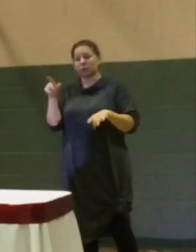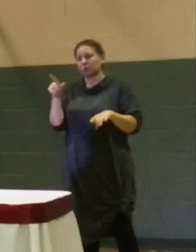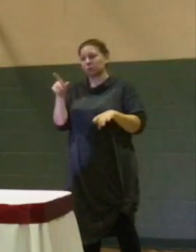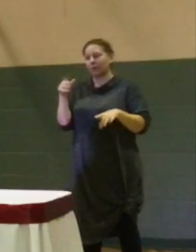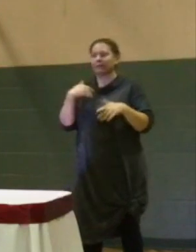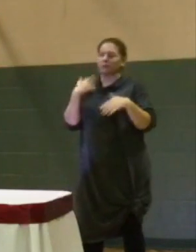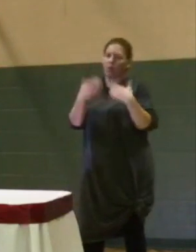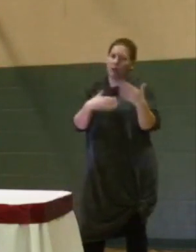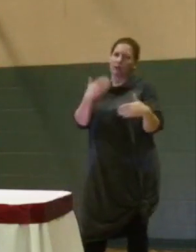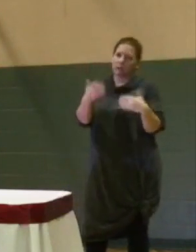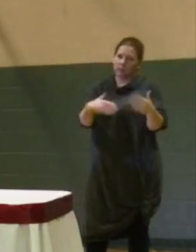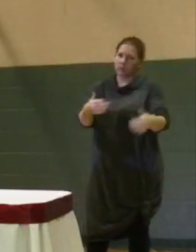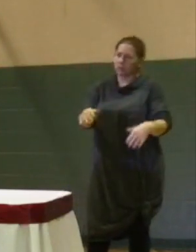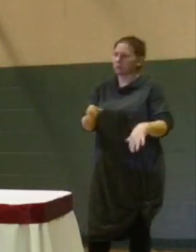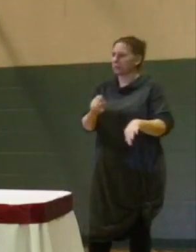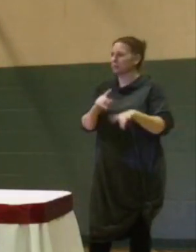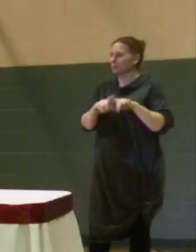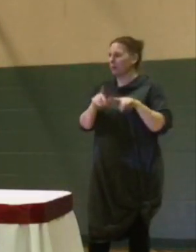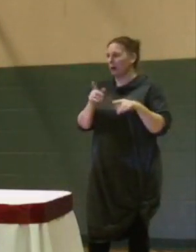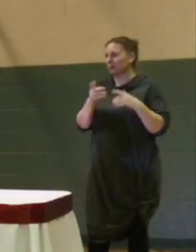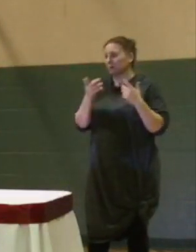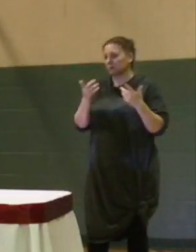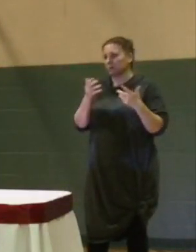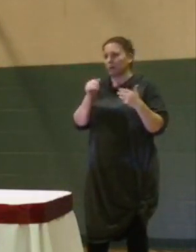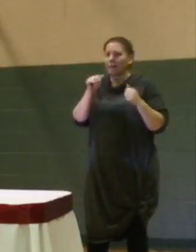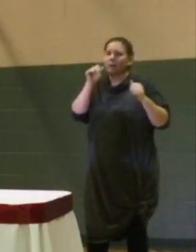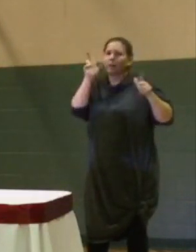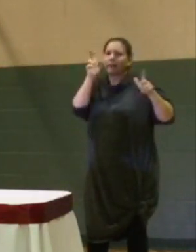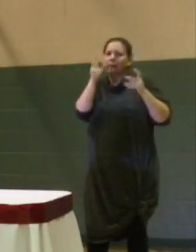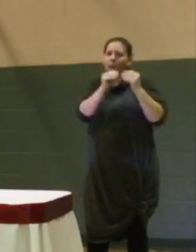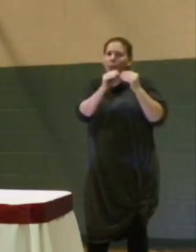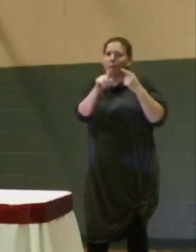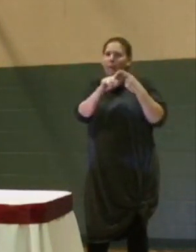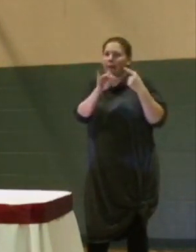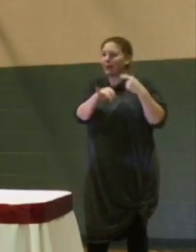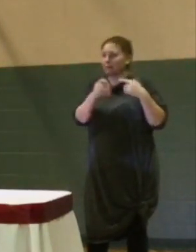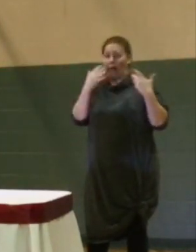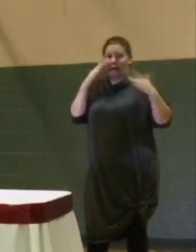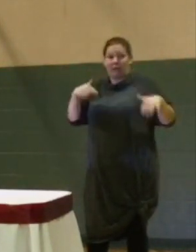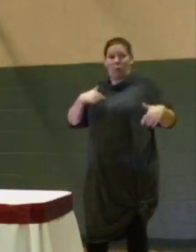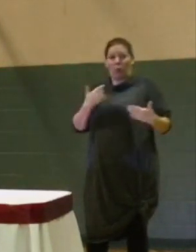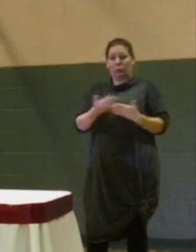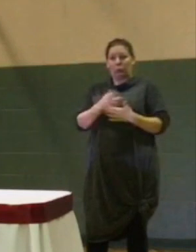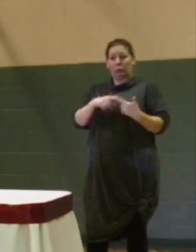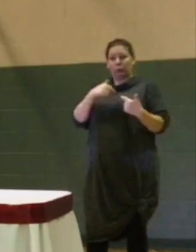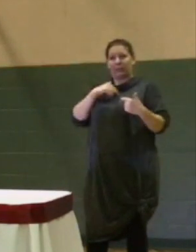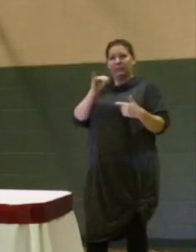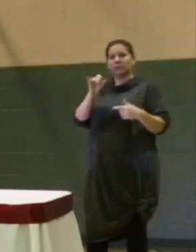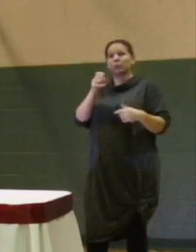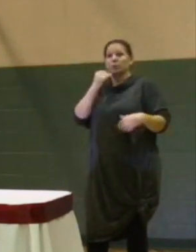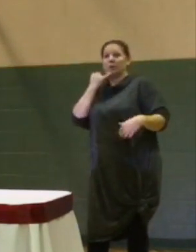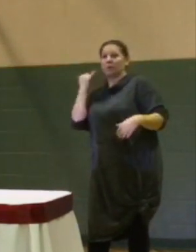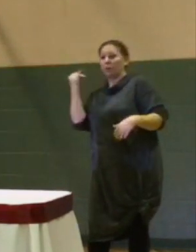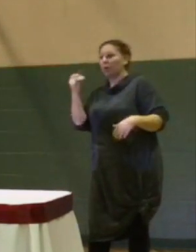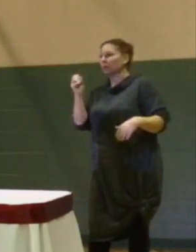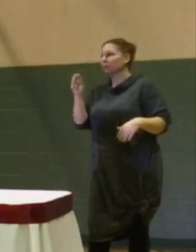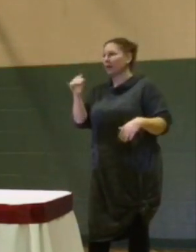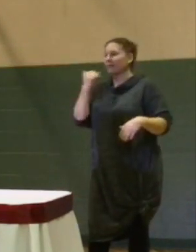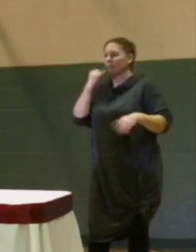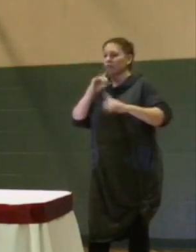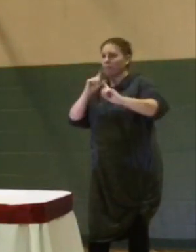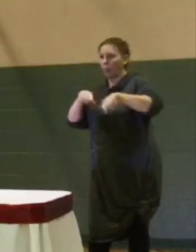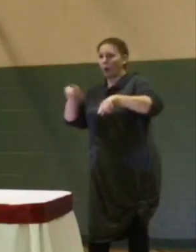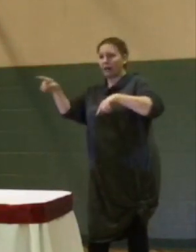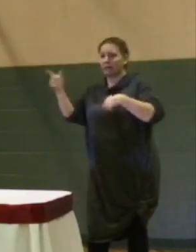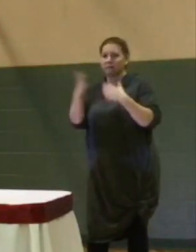process and we'll make sure that we, I'm sure you'll probably hear more about that, but I didn't know that. And you can actually call in, report